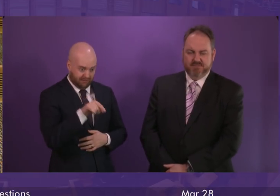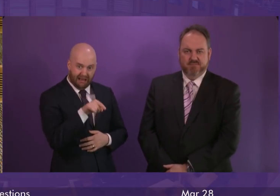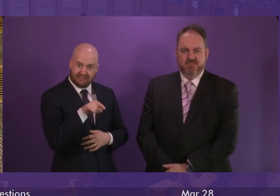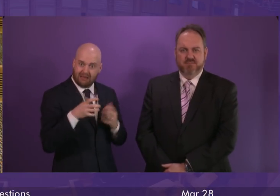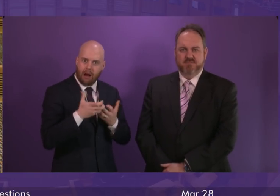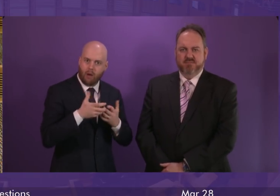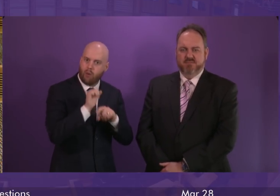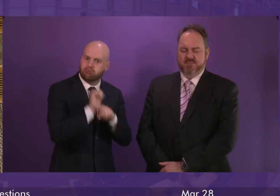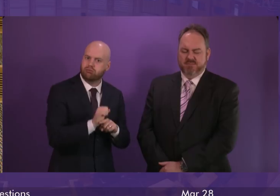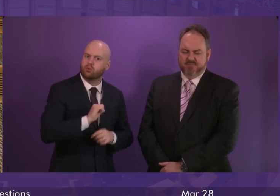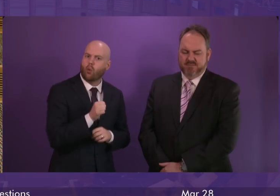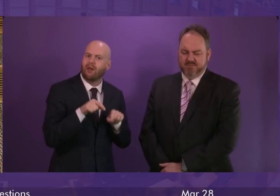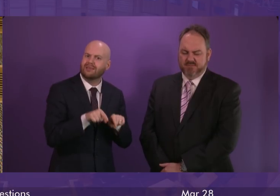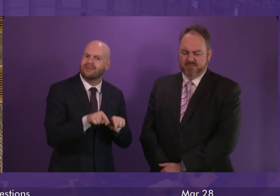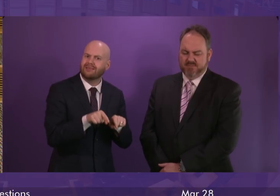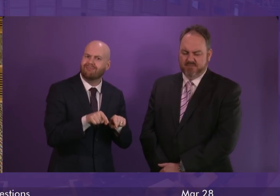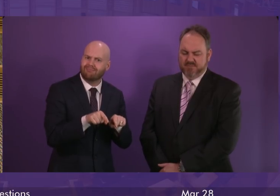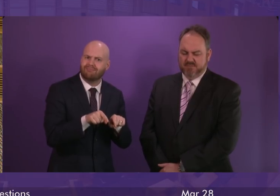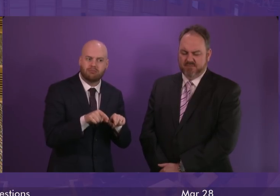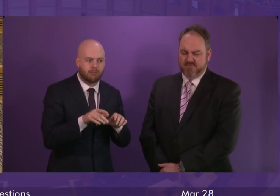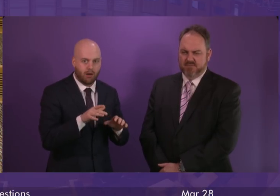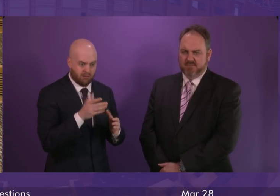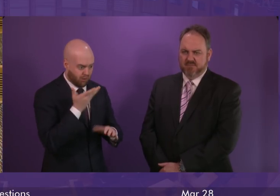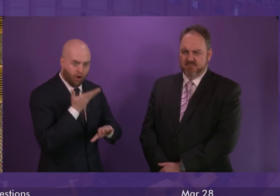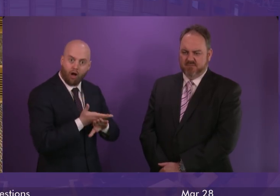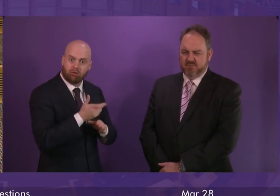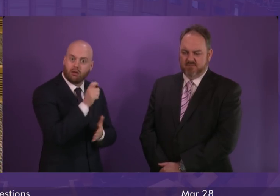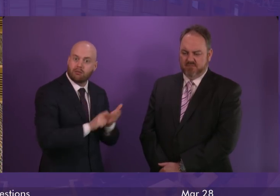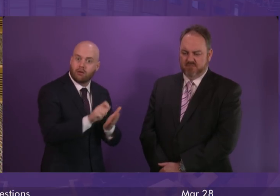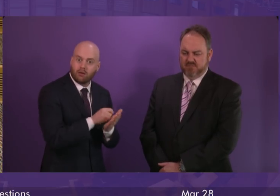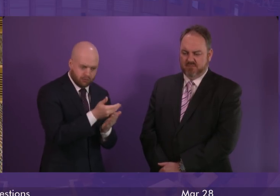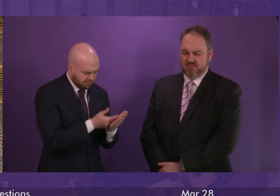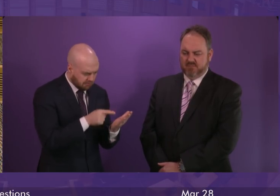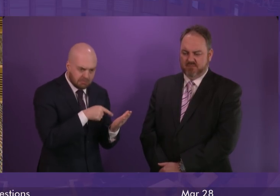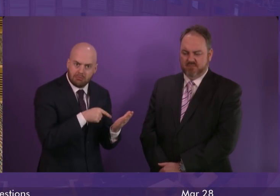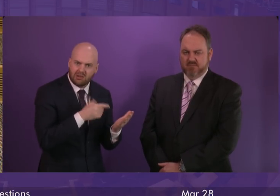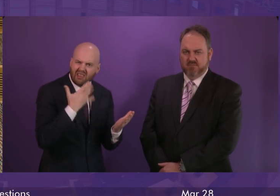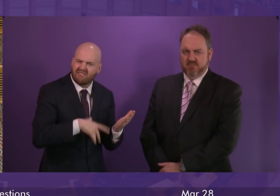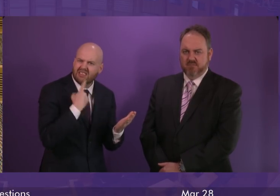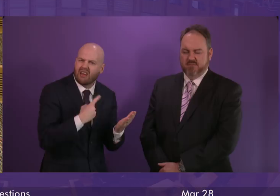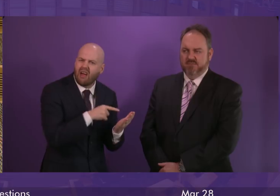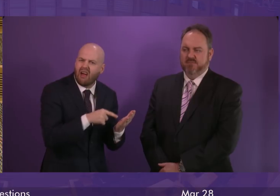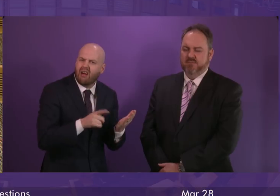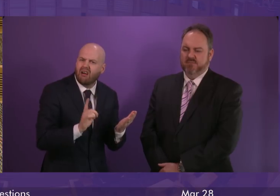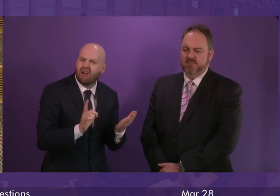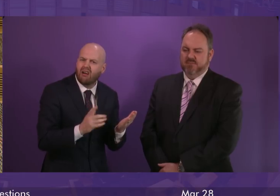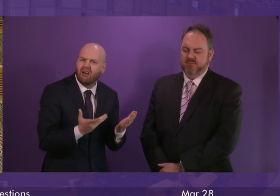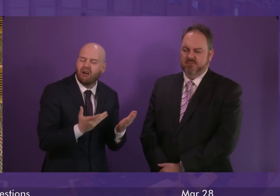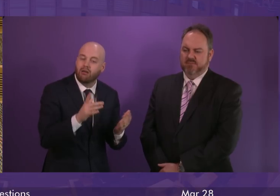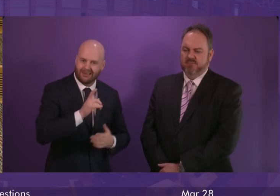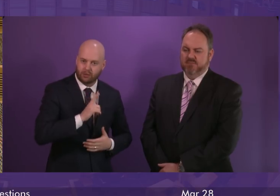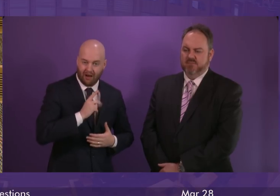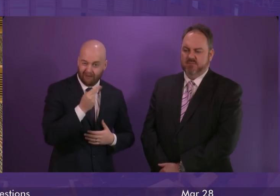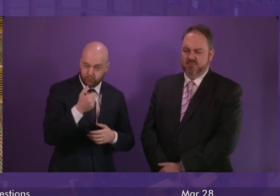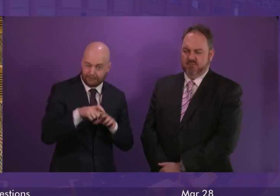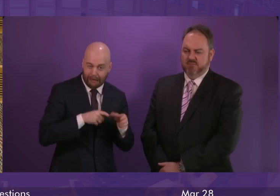Scotland's interests, wasn't actually on the ballot paper last night. That said, over the next few days, we will continue to